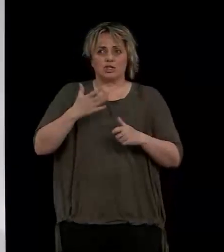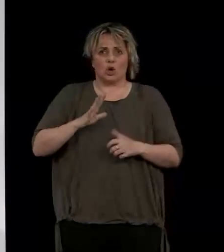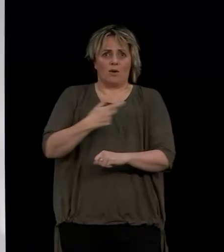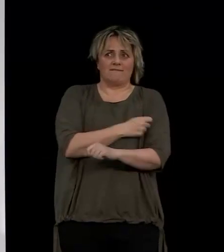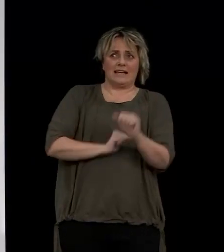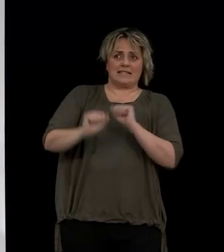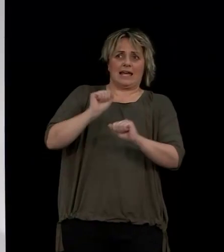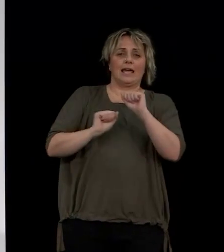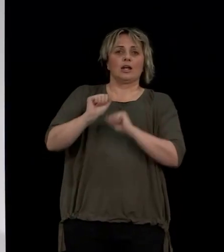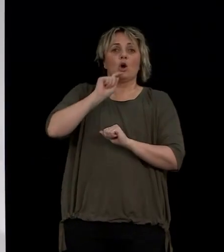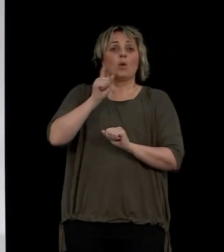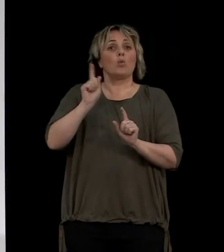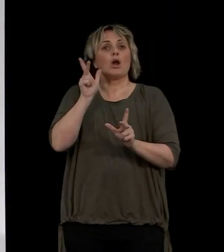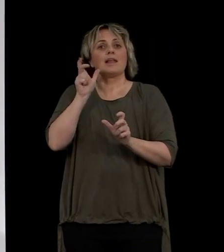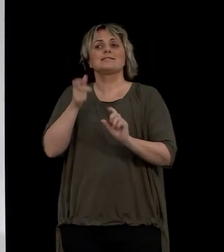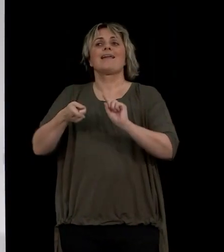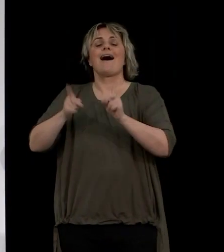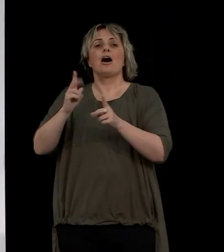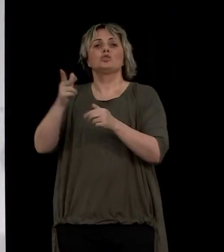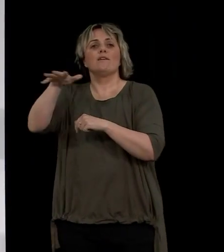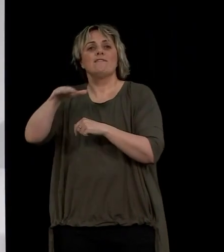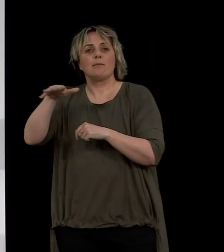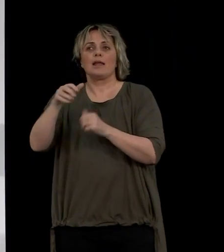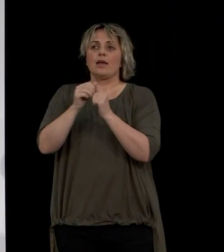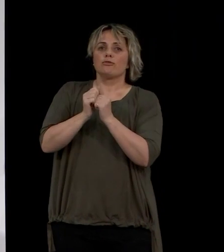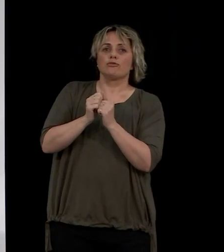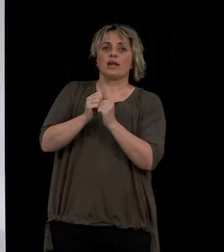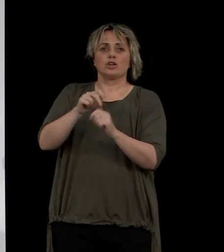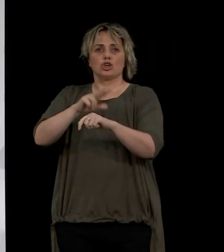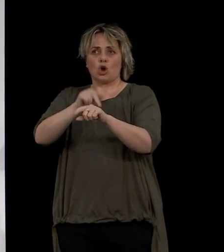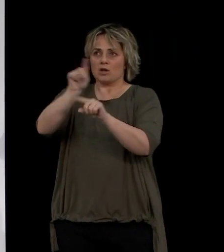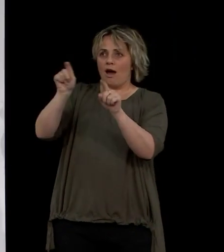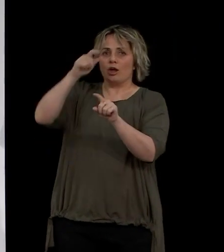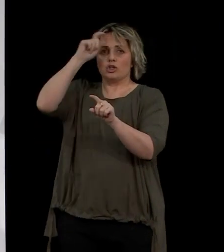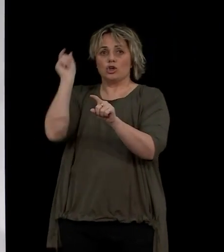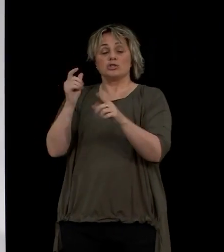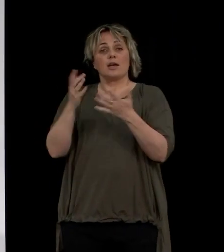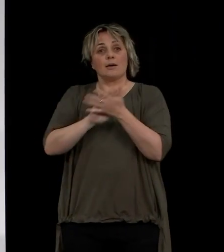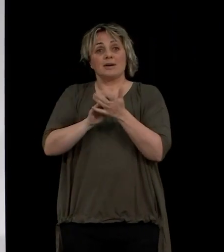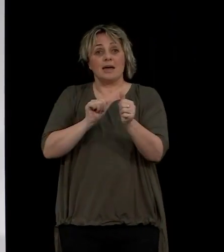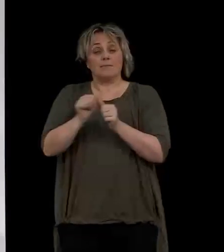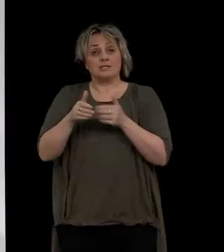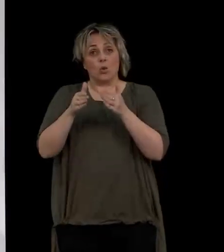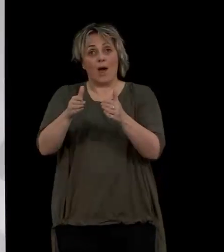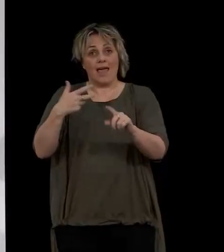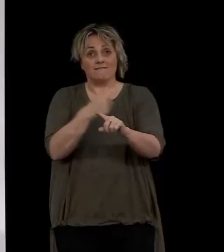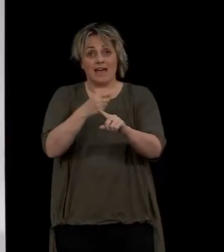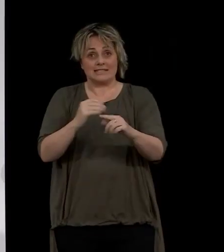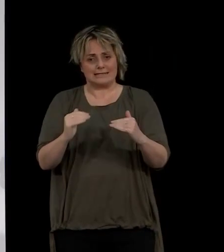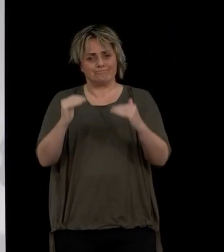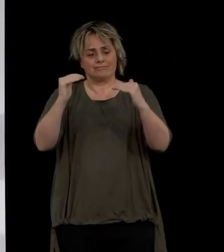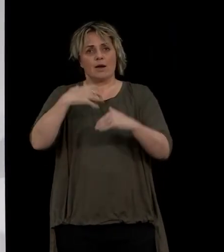most likely to listen to family, friends and medical professionals. So the best way to get vaccinations up so we can safely